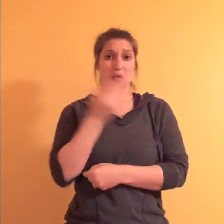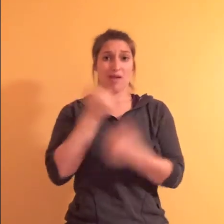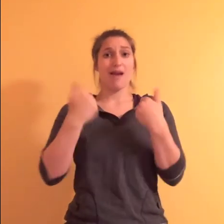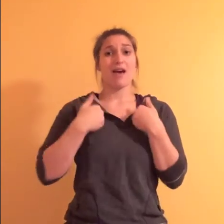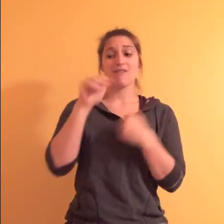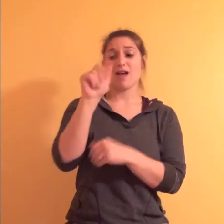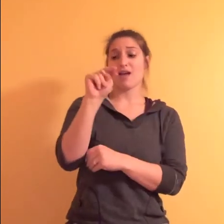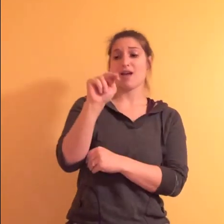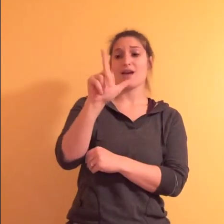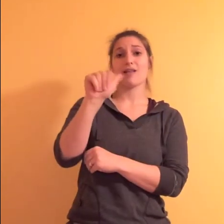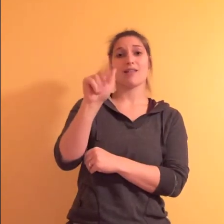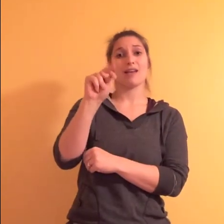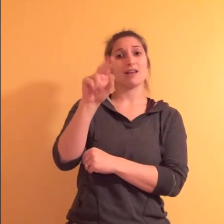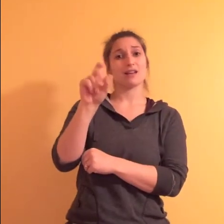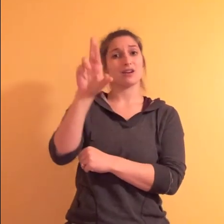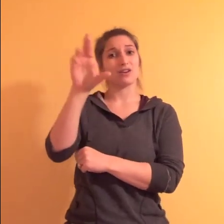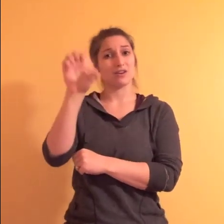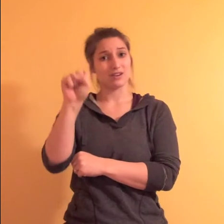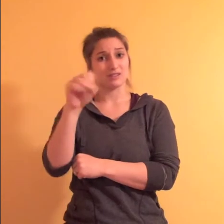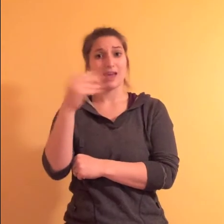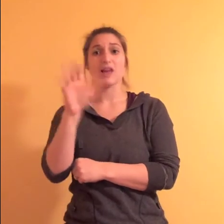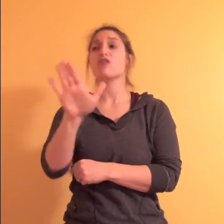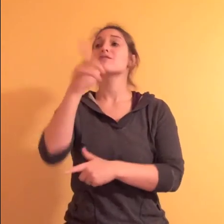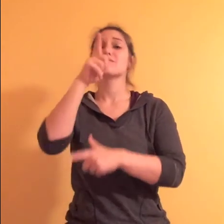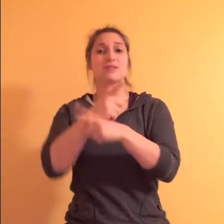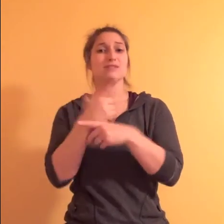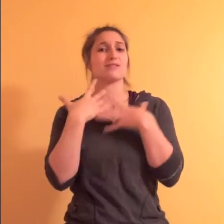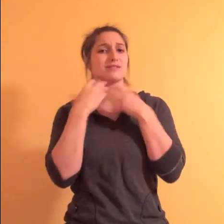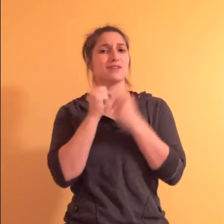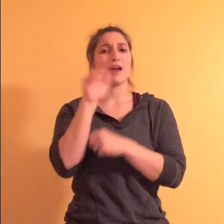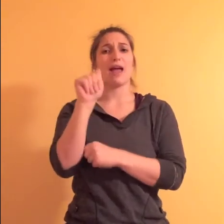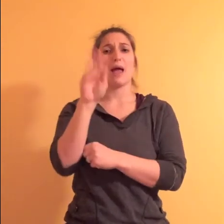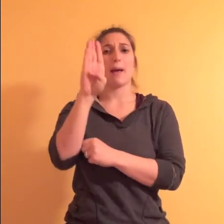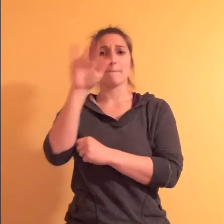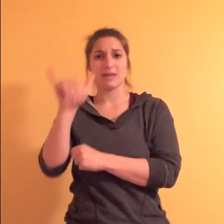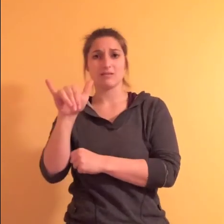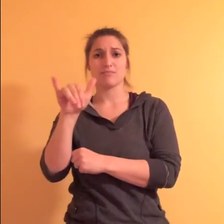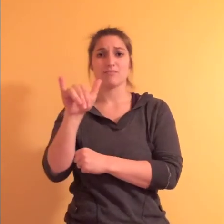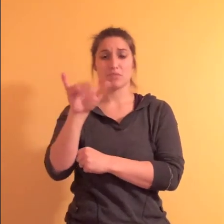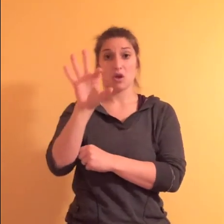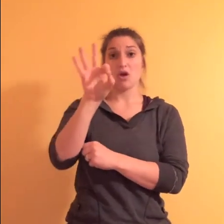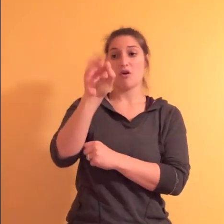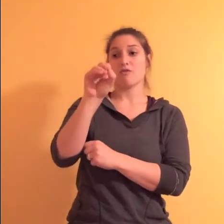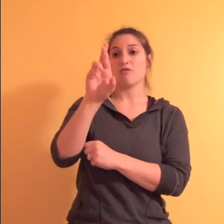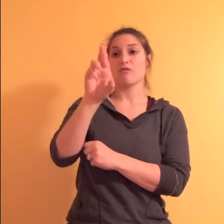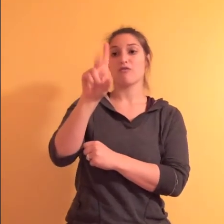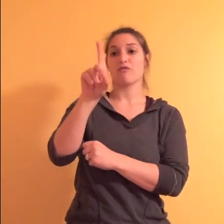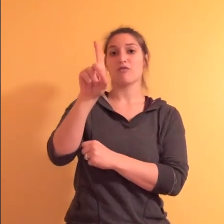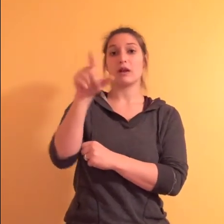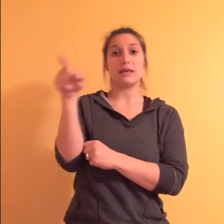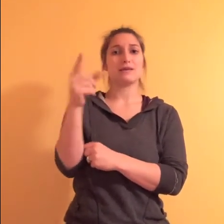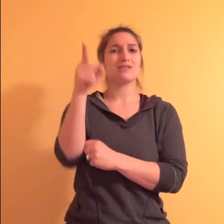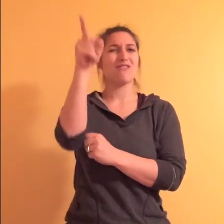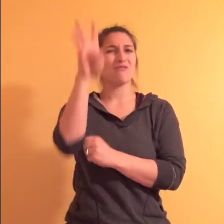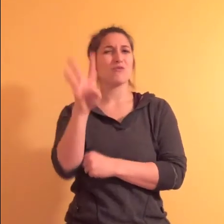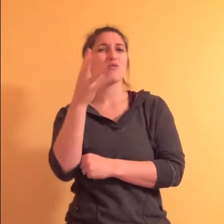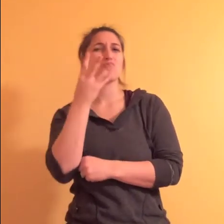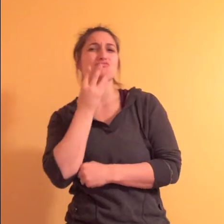Ann Landers and her sister, dear Abby. Harrison Ford's a quarter Jewish, not